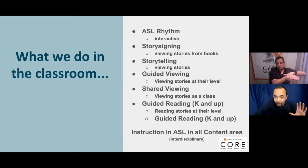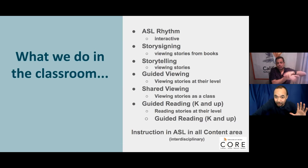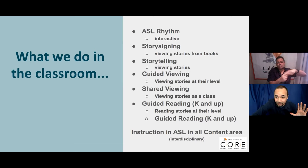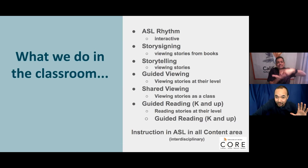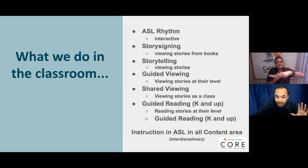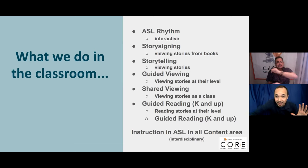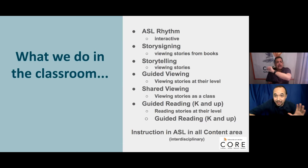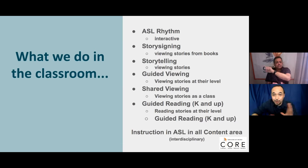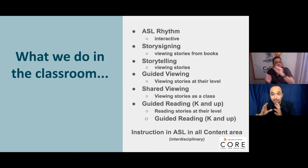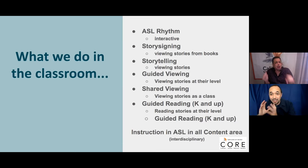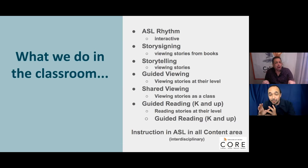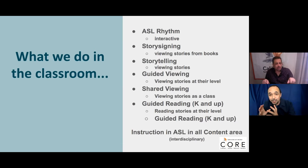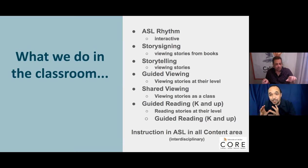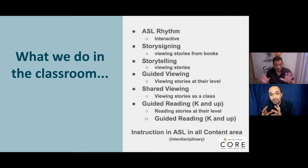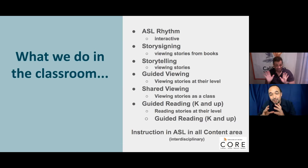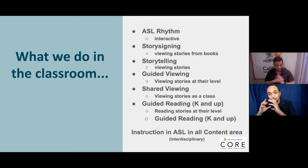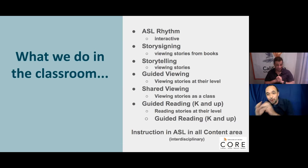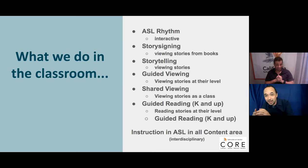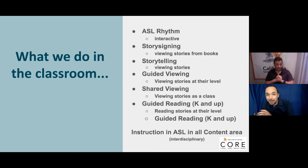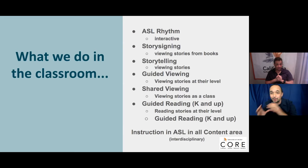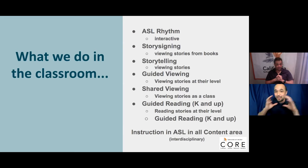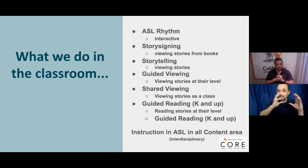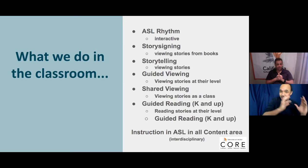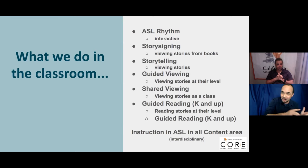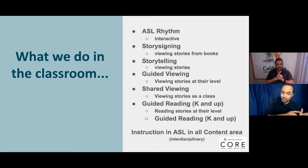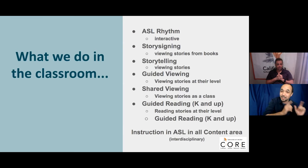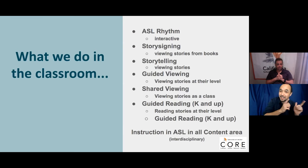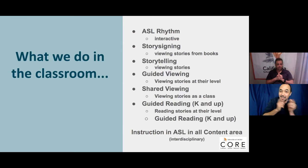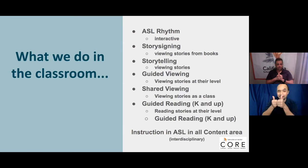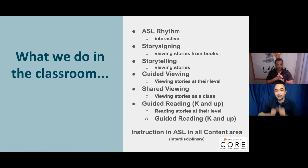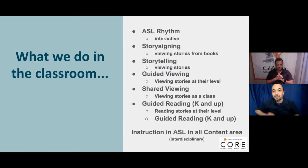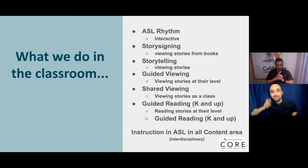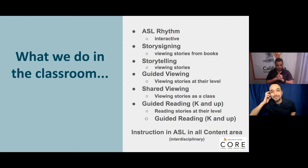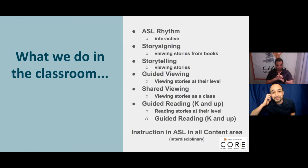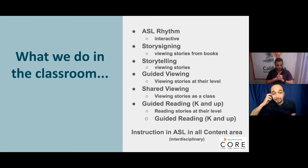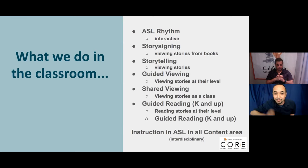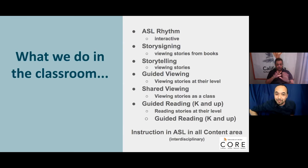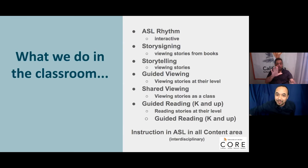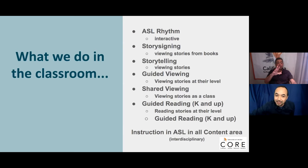ASL. And then you use English to write about the discussion in ASL.